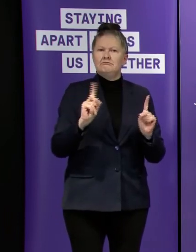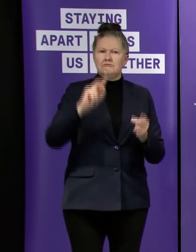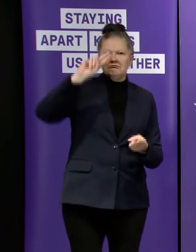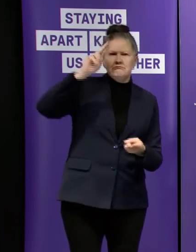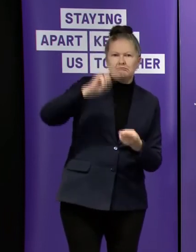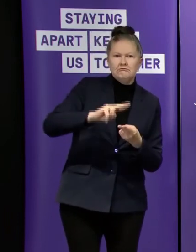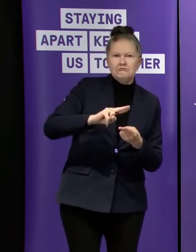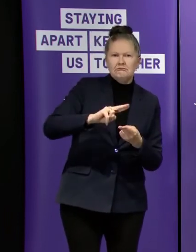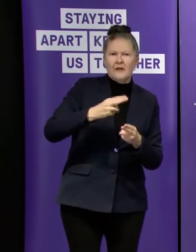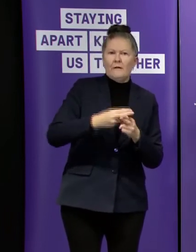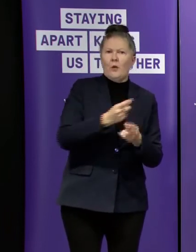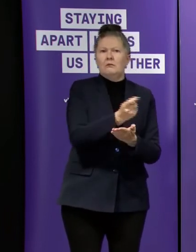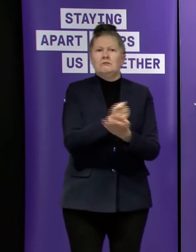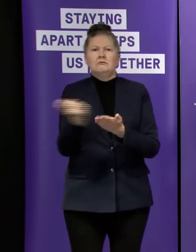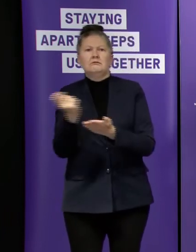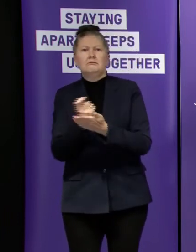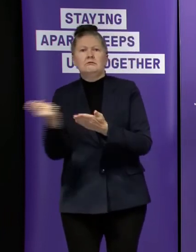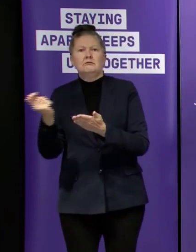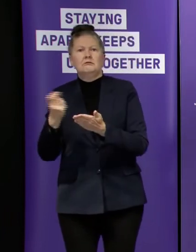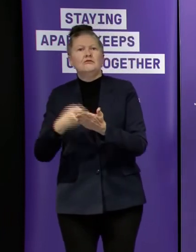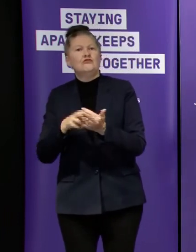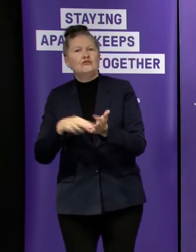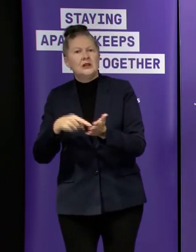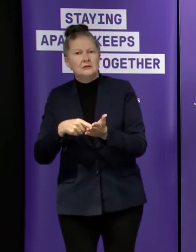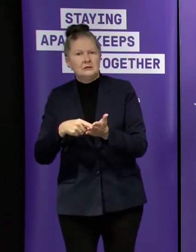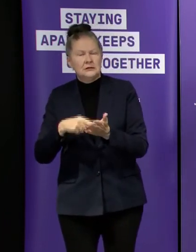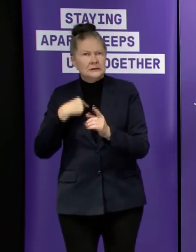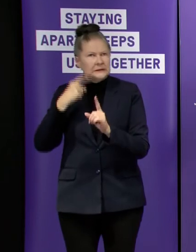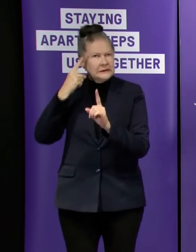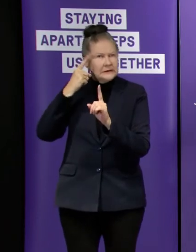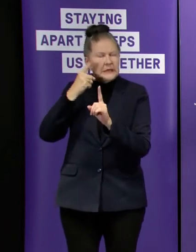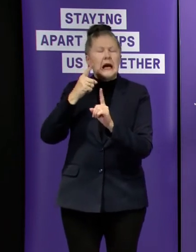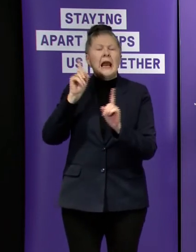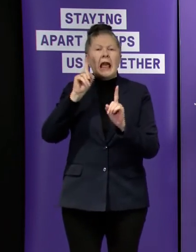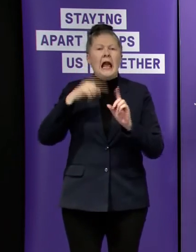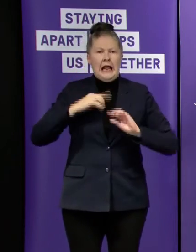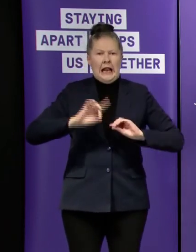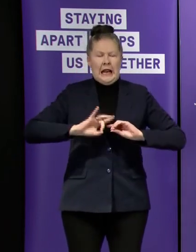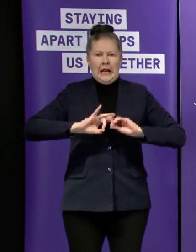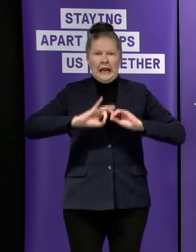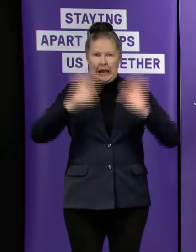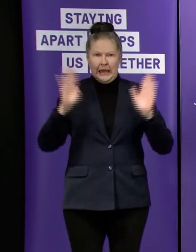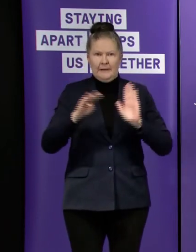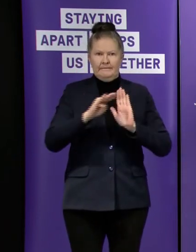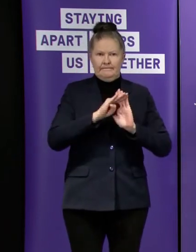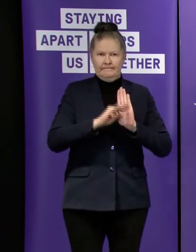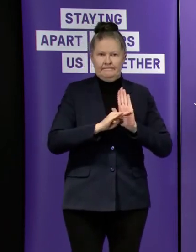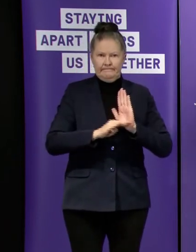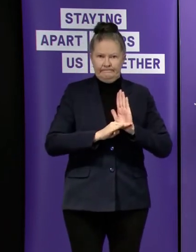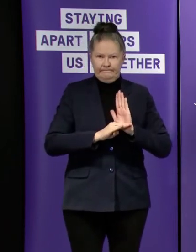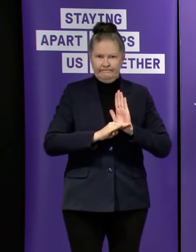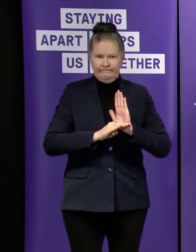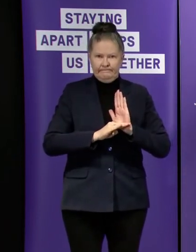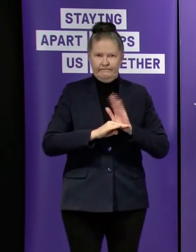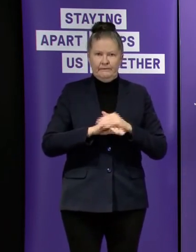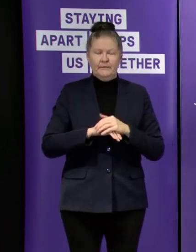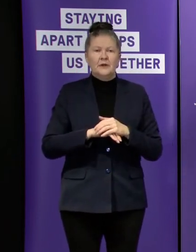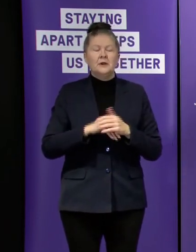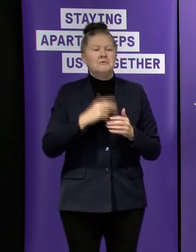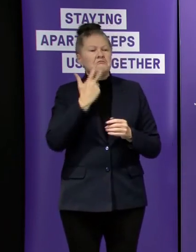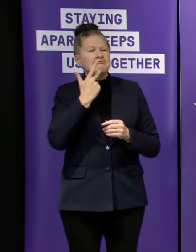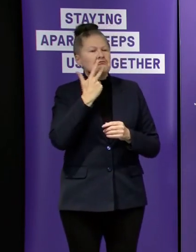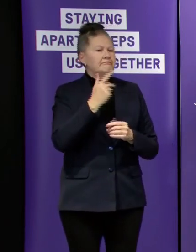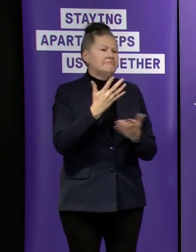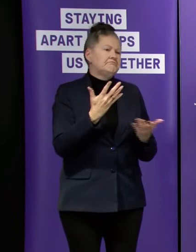aspired to but we will now make it a very clear and express intention that if